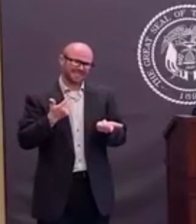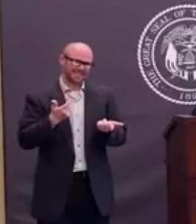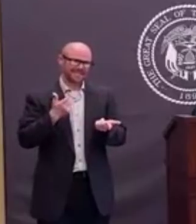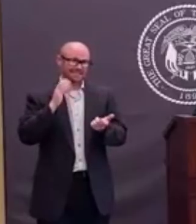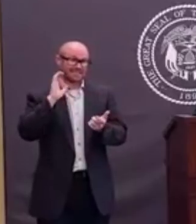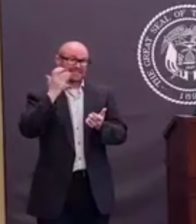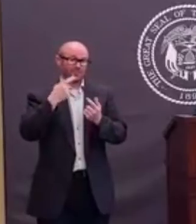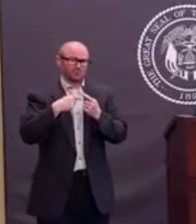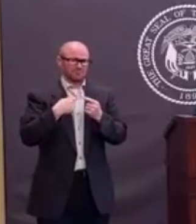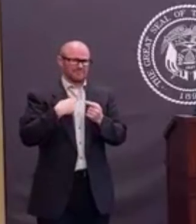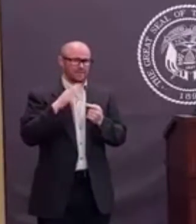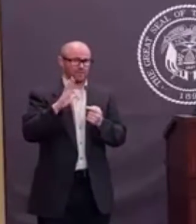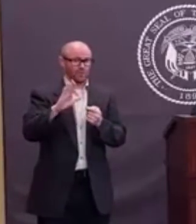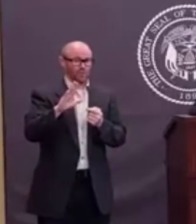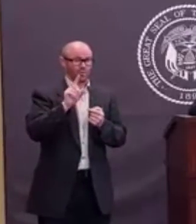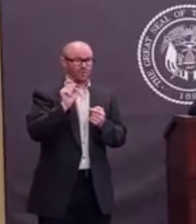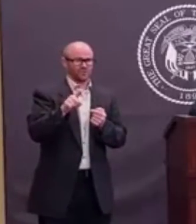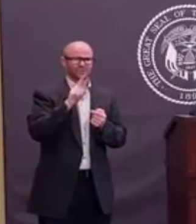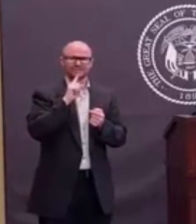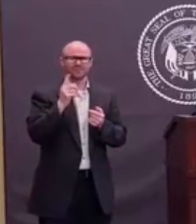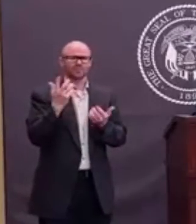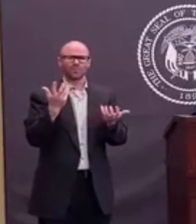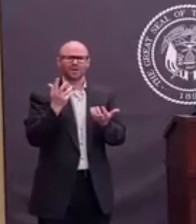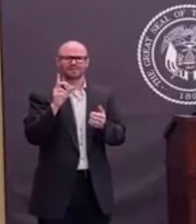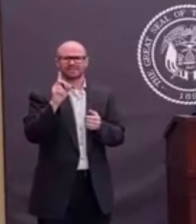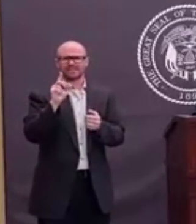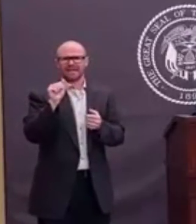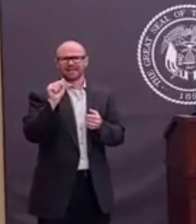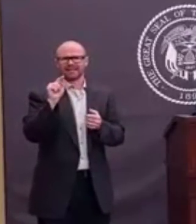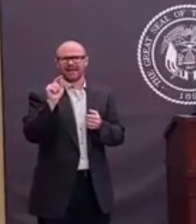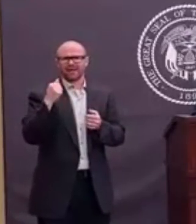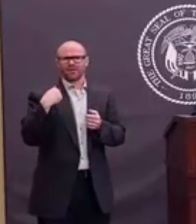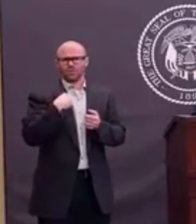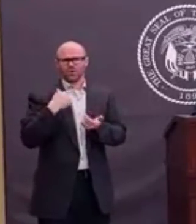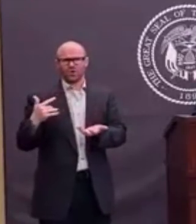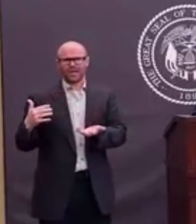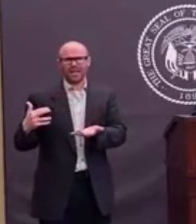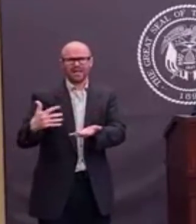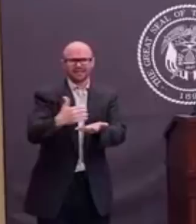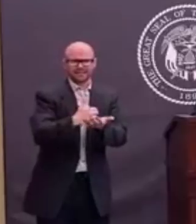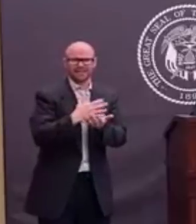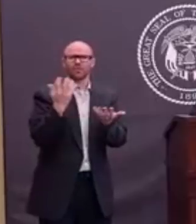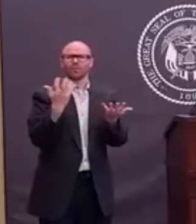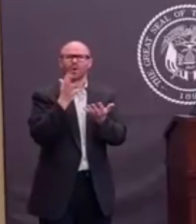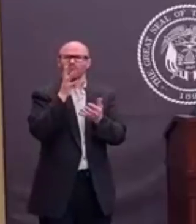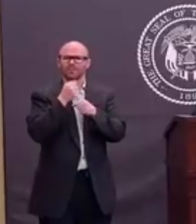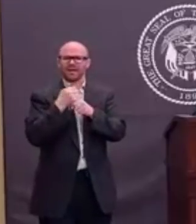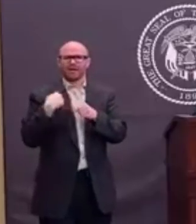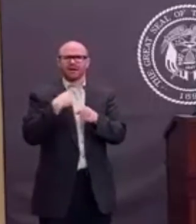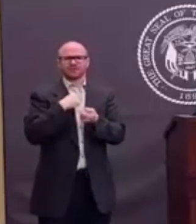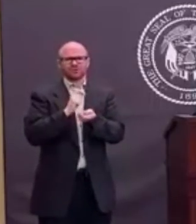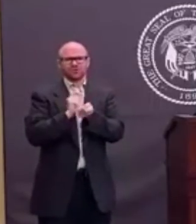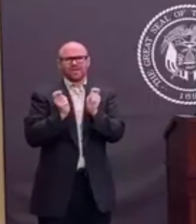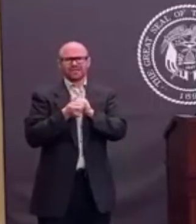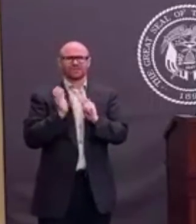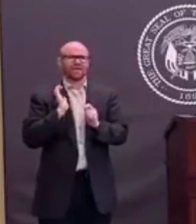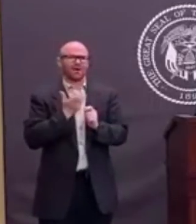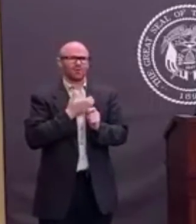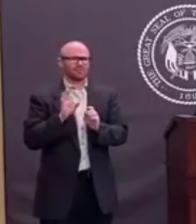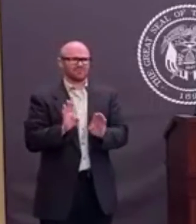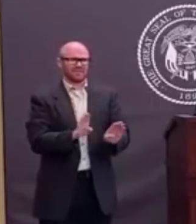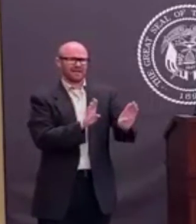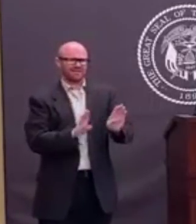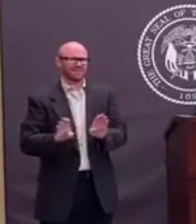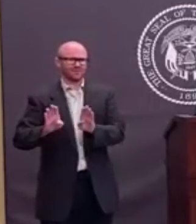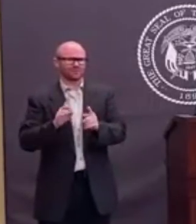it, but it sounds like what is the data that we're getting that's going to, what data would we receive that would make us change what we're doing now to something